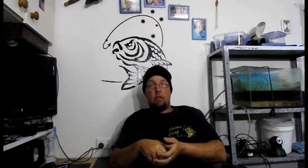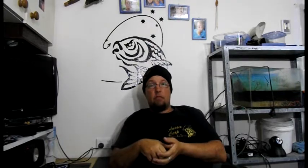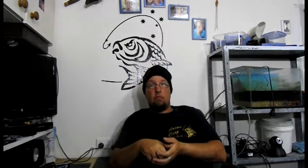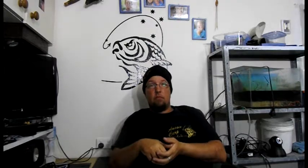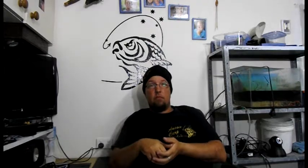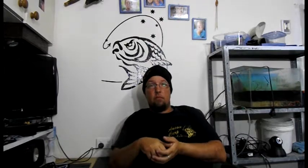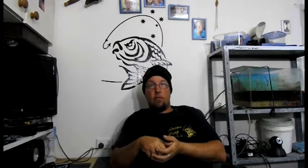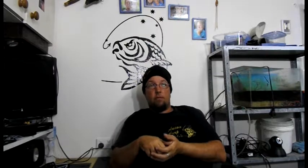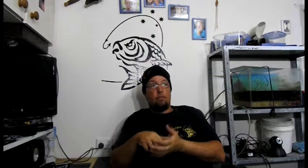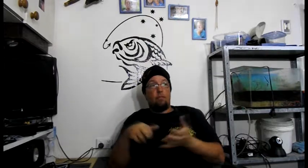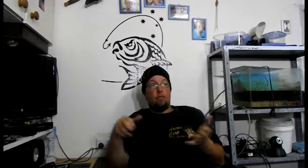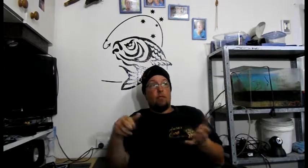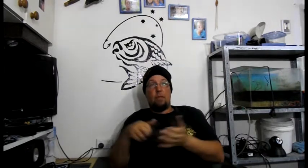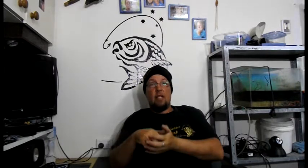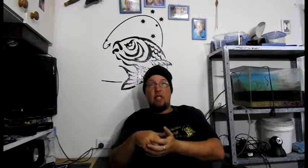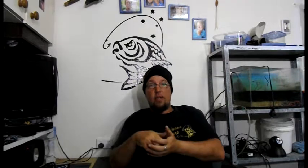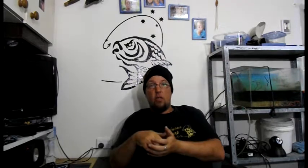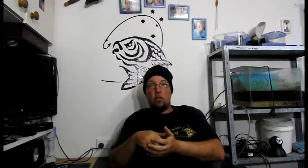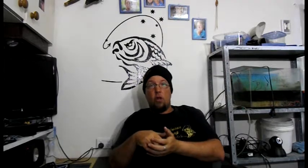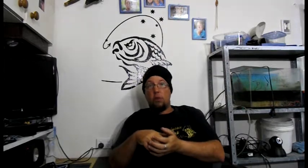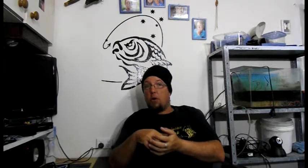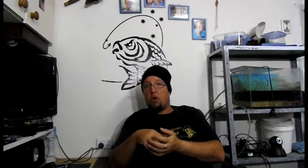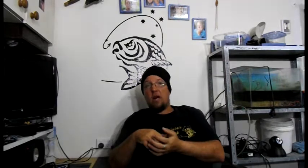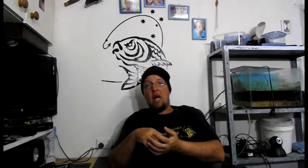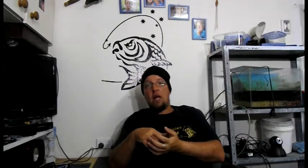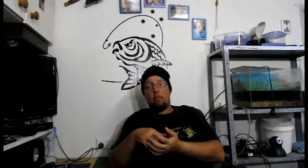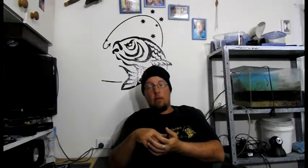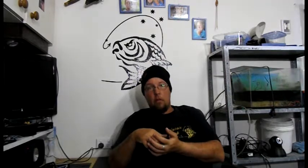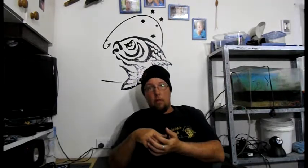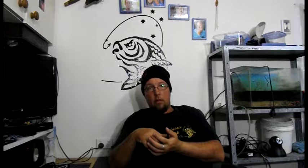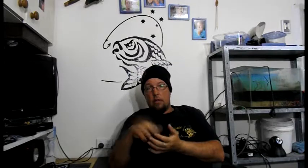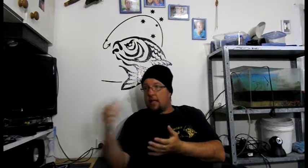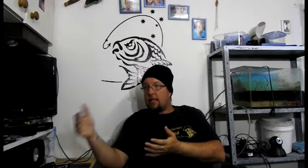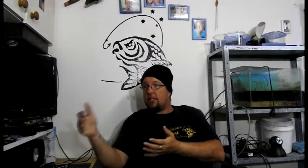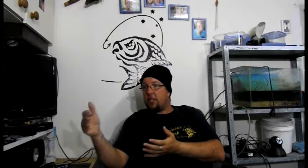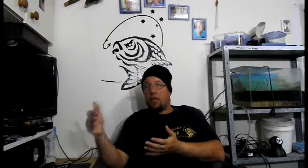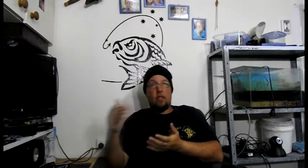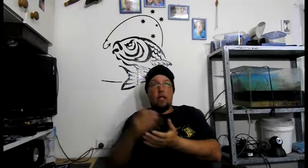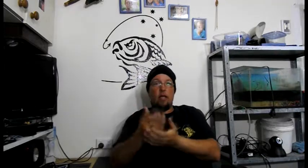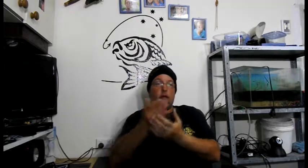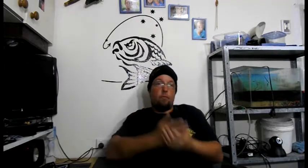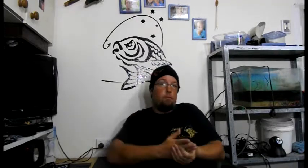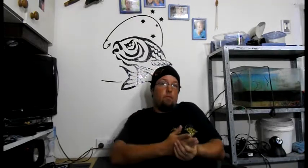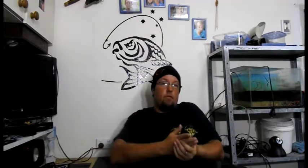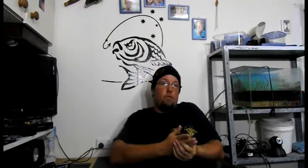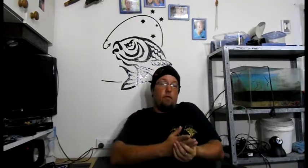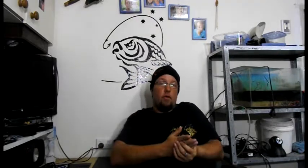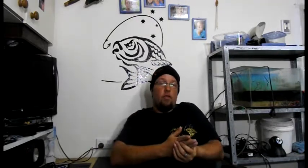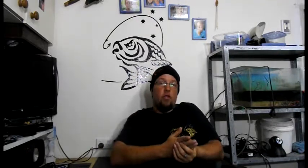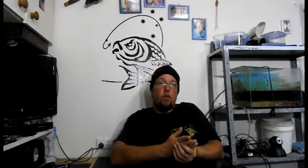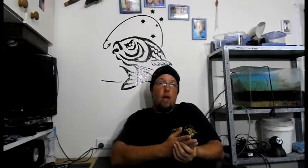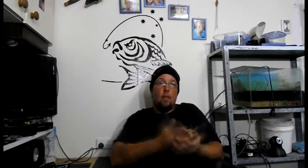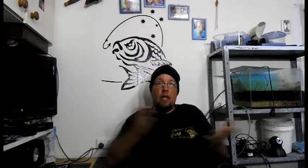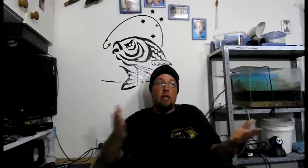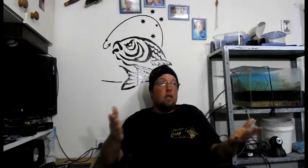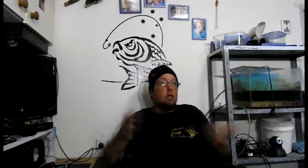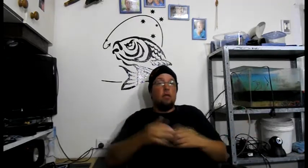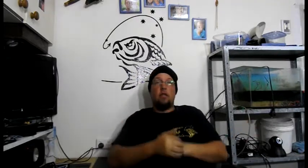$70 per alarm. And that's US. So they convert it to our money. You know,